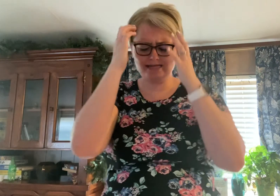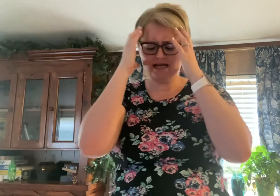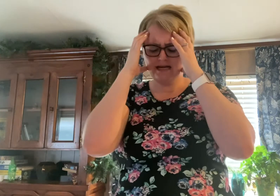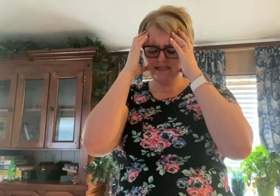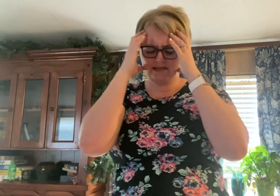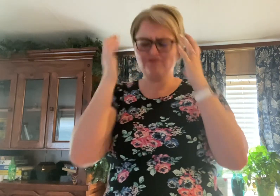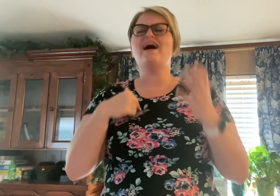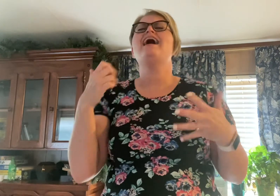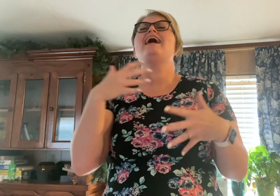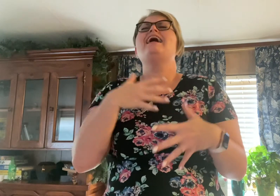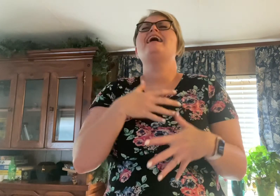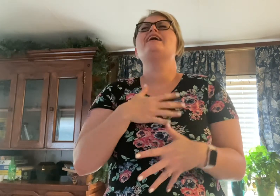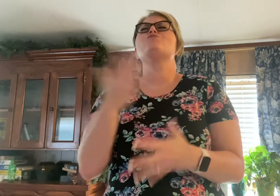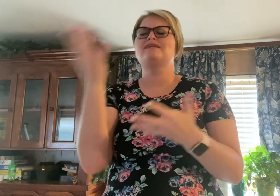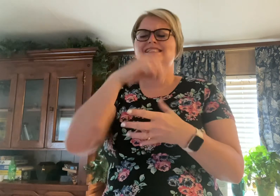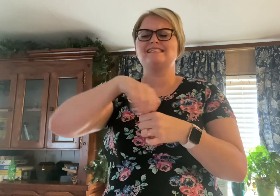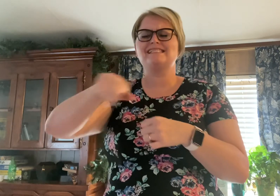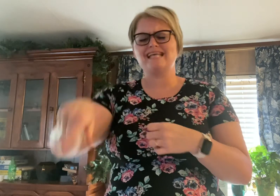I'm terrified of what's inside